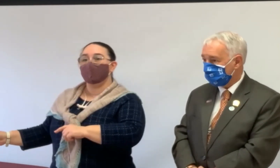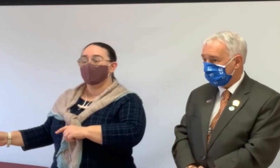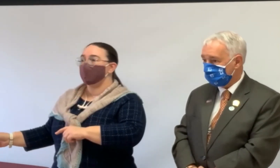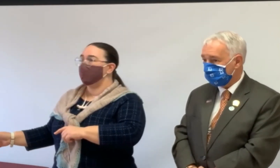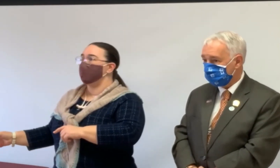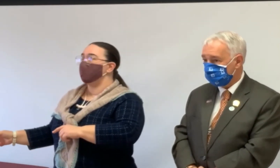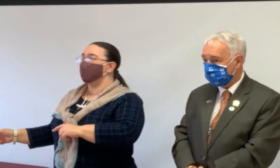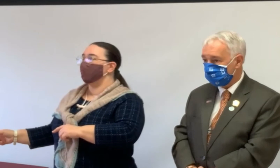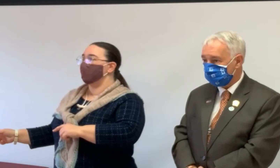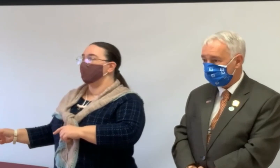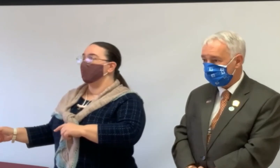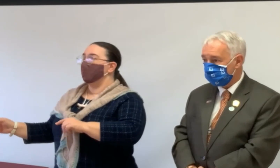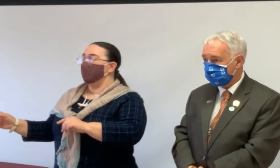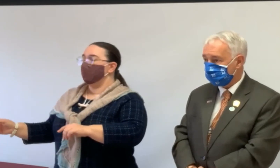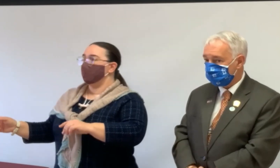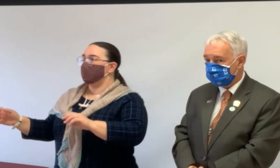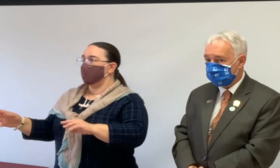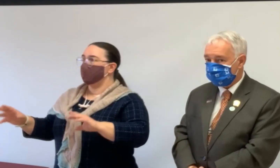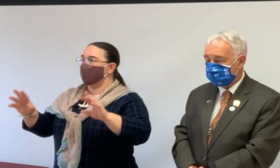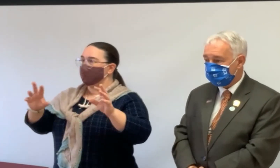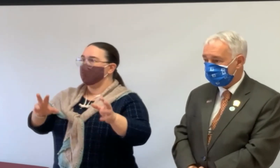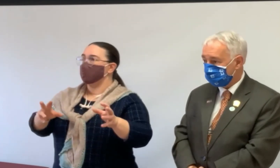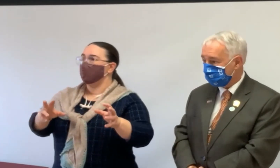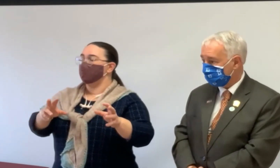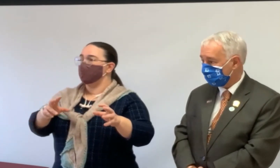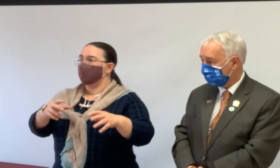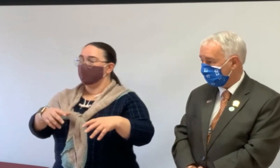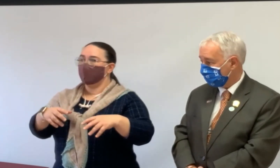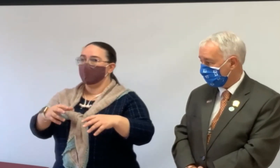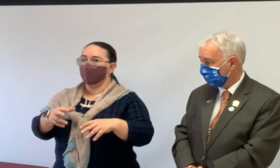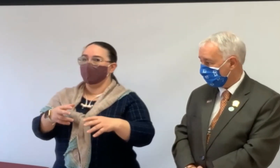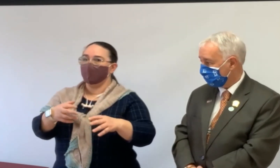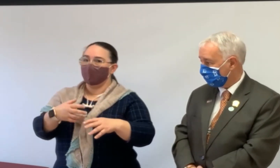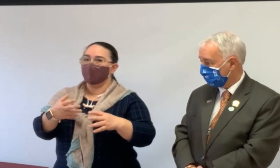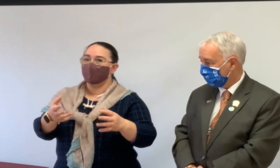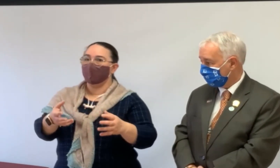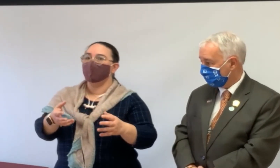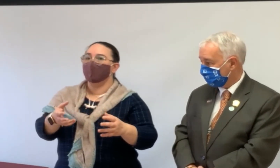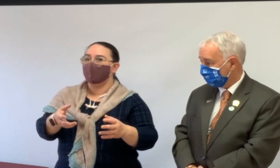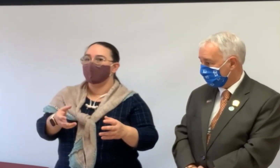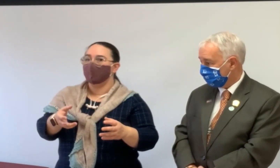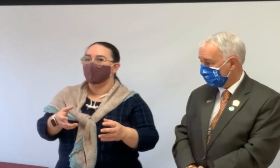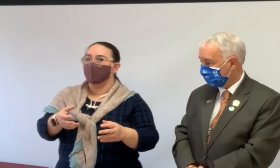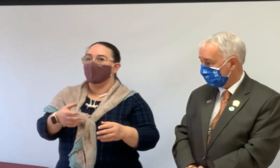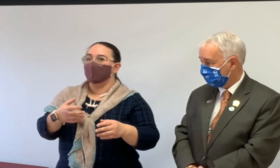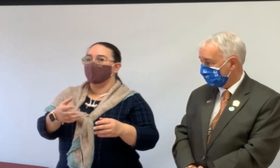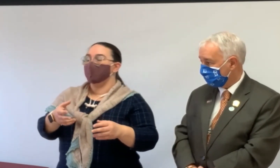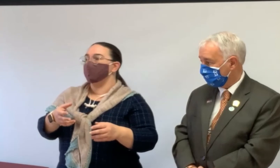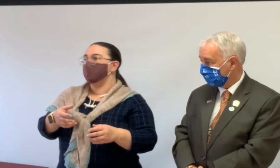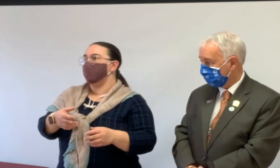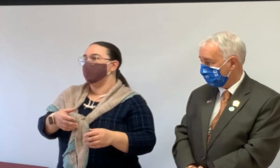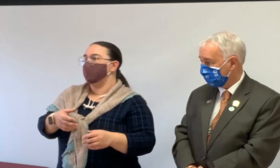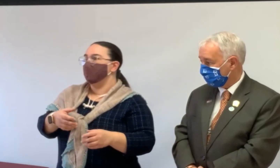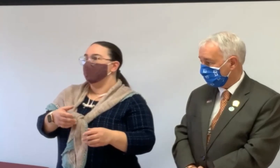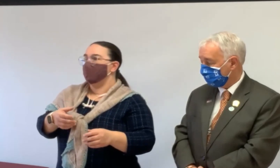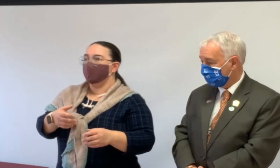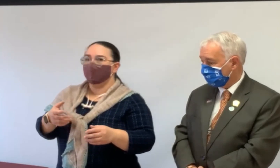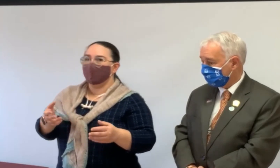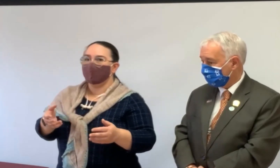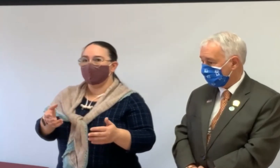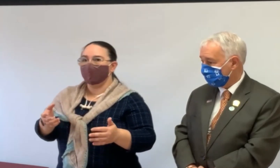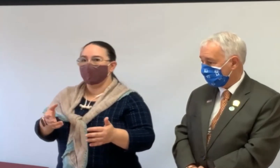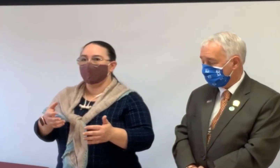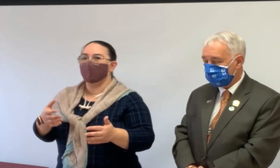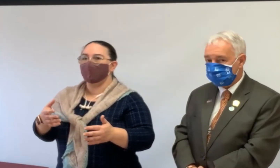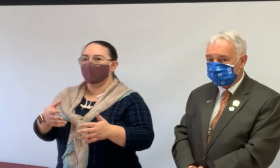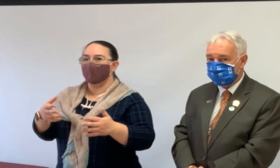in fact that was a lot better for her. She thought renting was going to give her more control financially when she retired. But